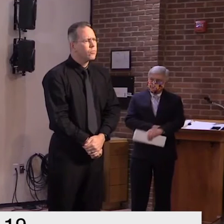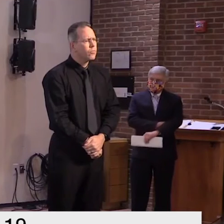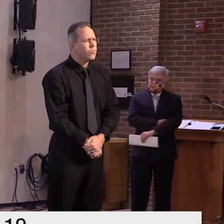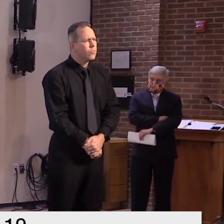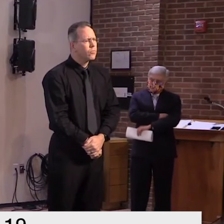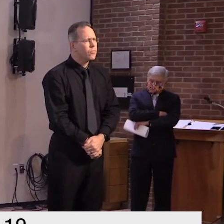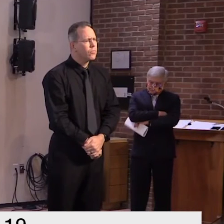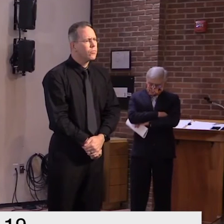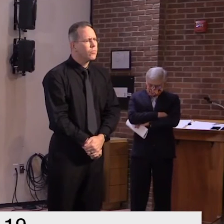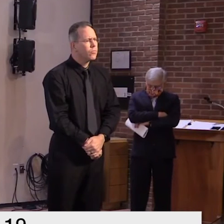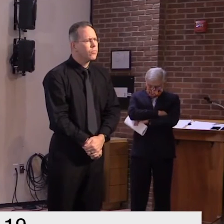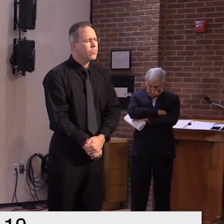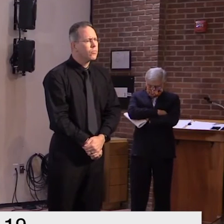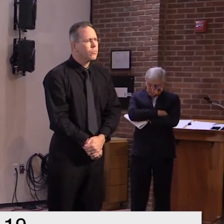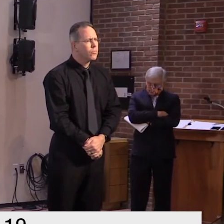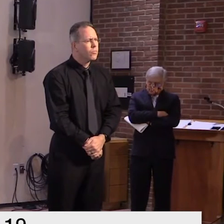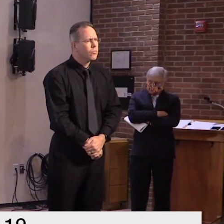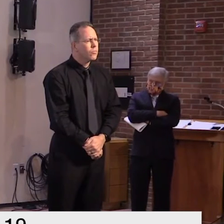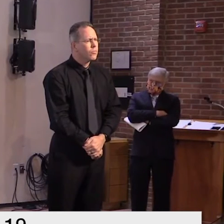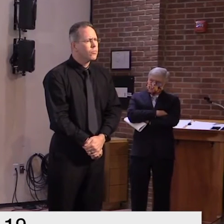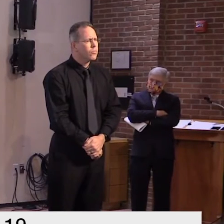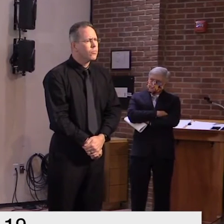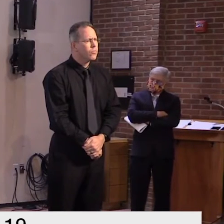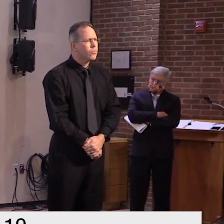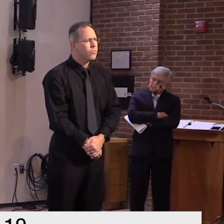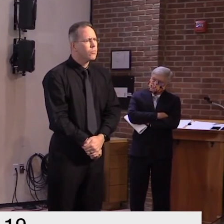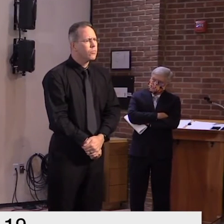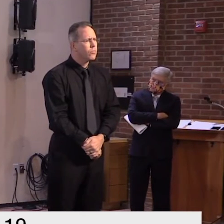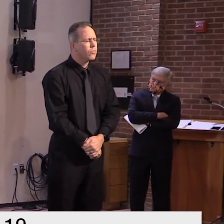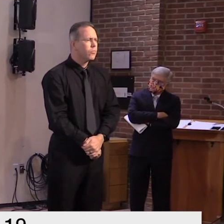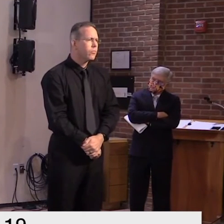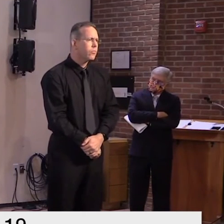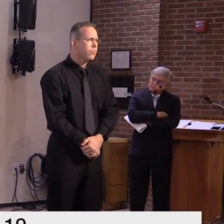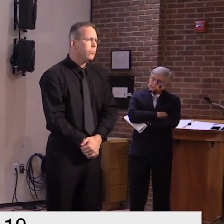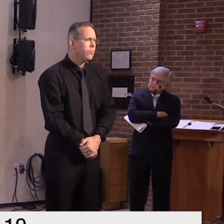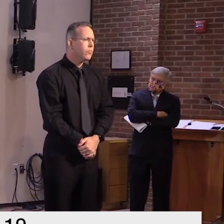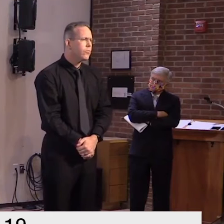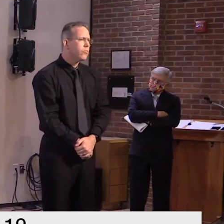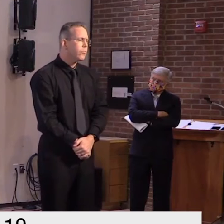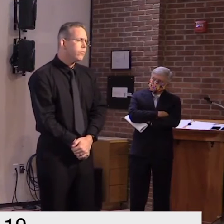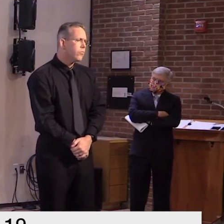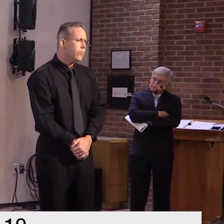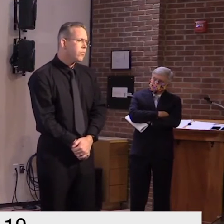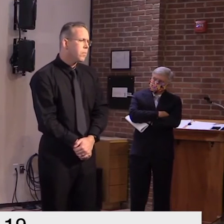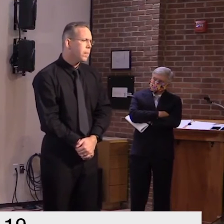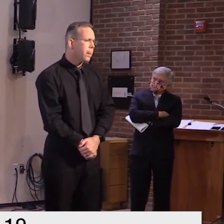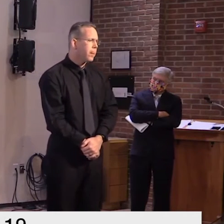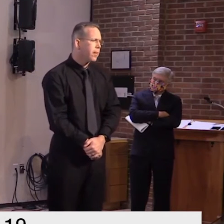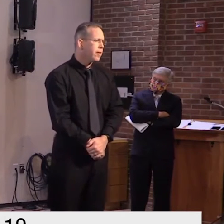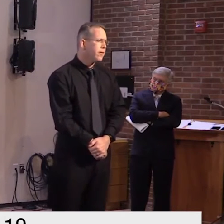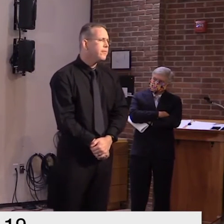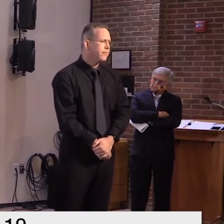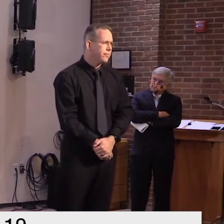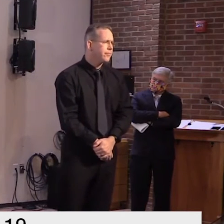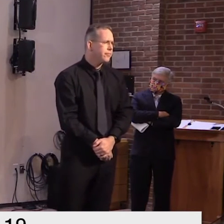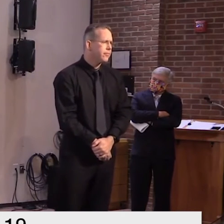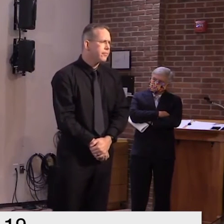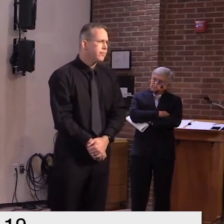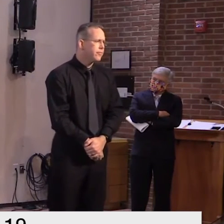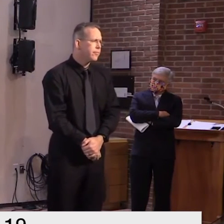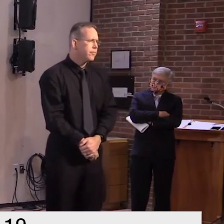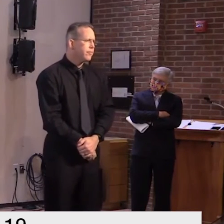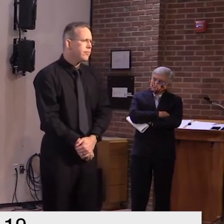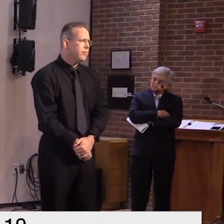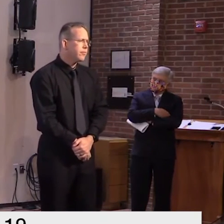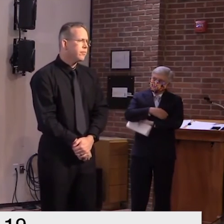uh quote i fear my racing days are over did you mean just for this year or for good no no um